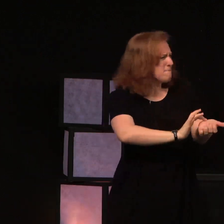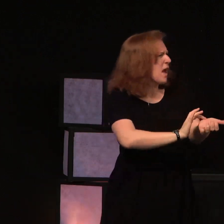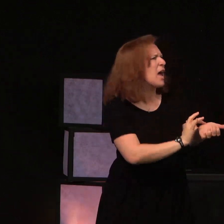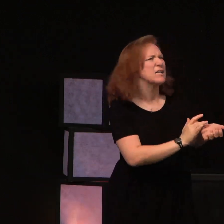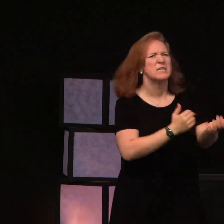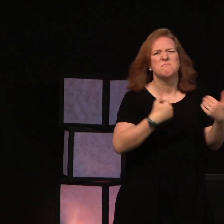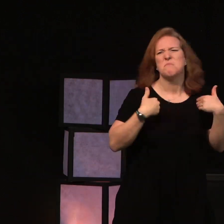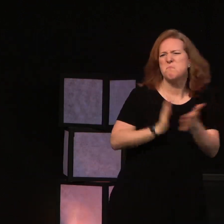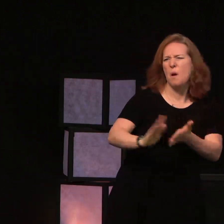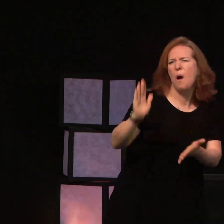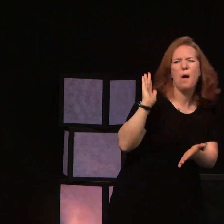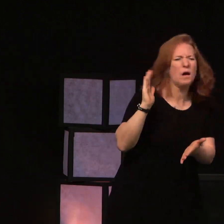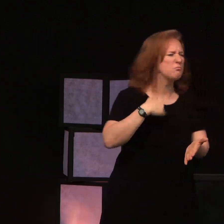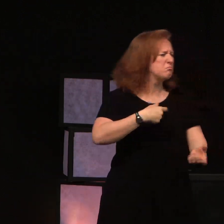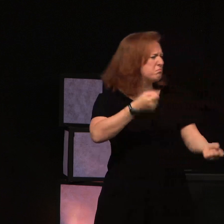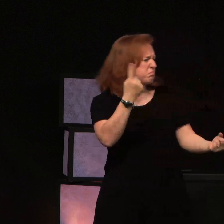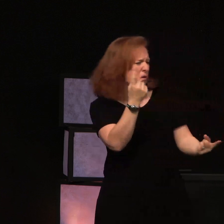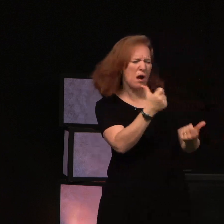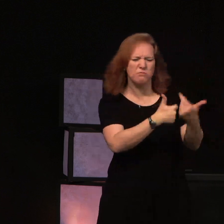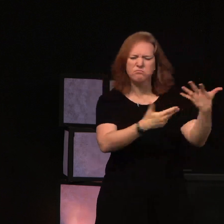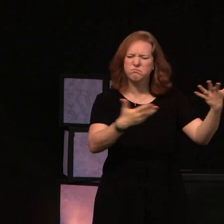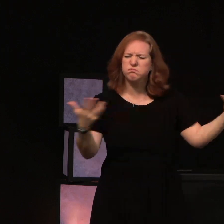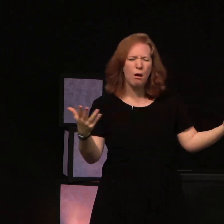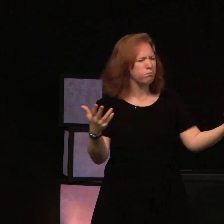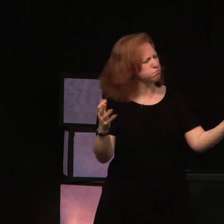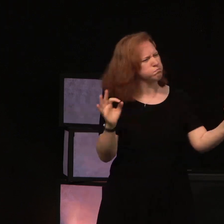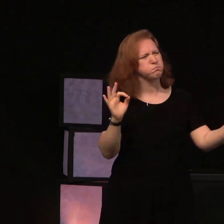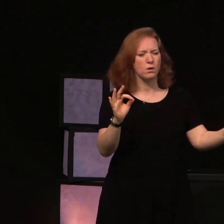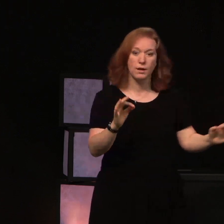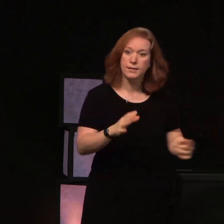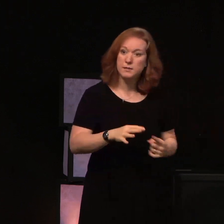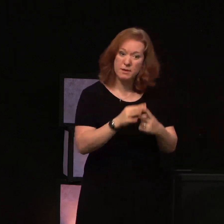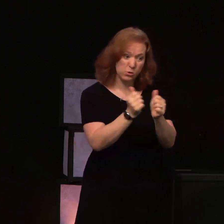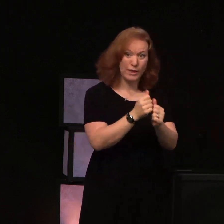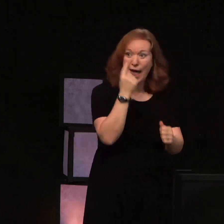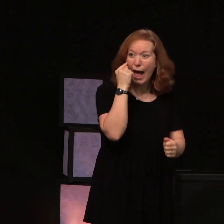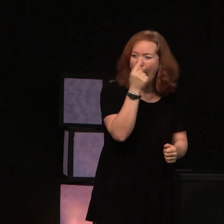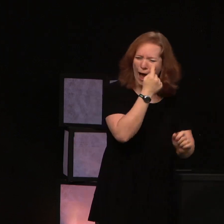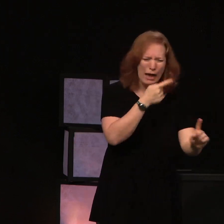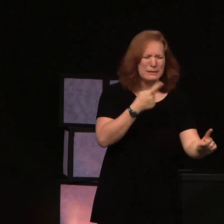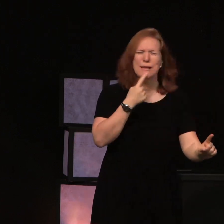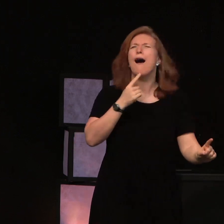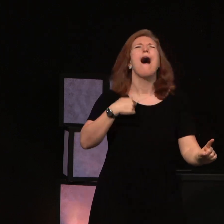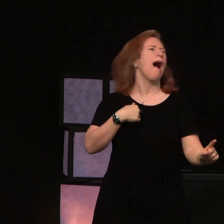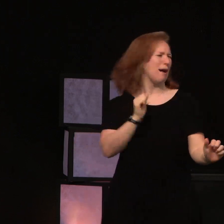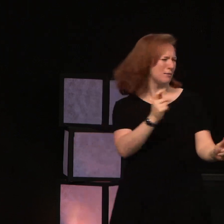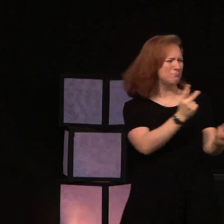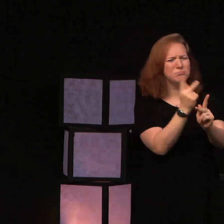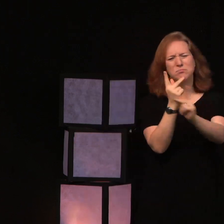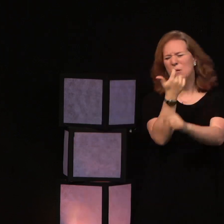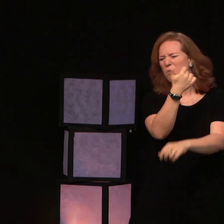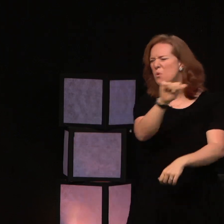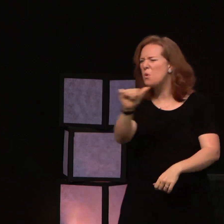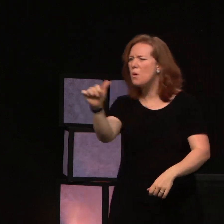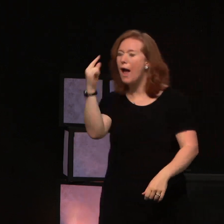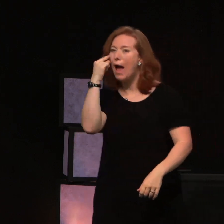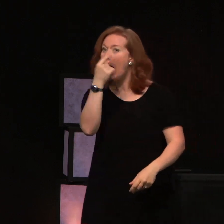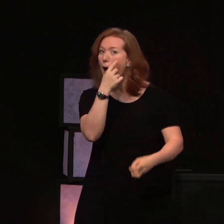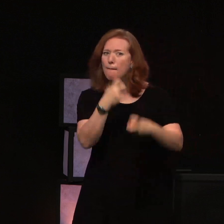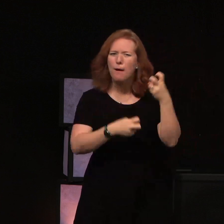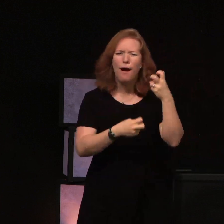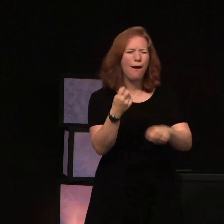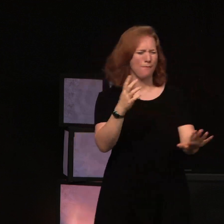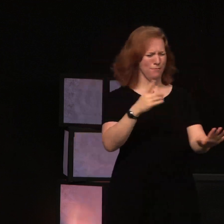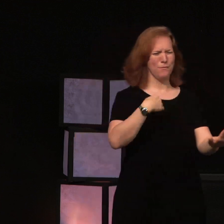medicine and your famous physicians and especially the eyes you can take care of eye problems and all this.